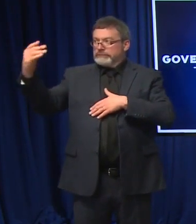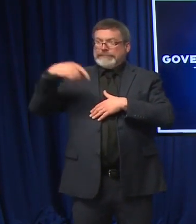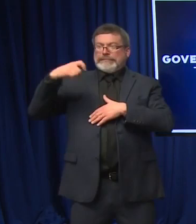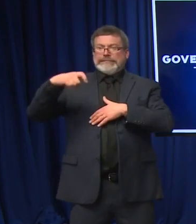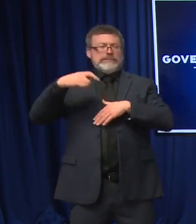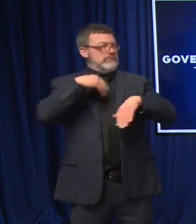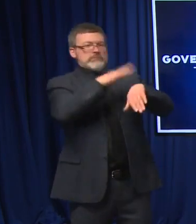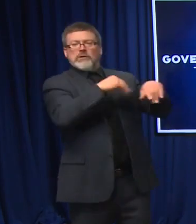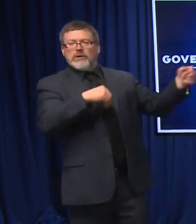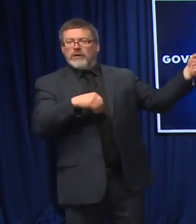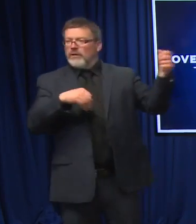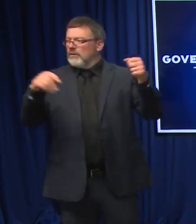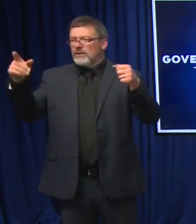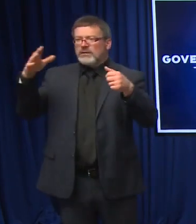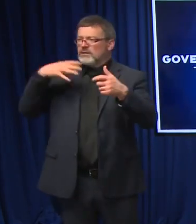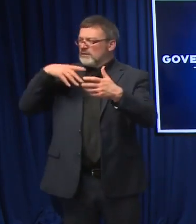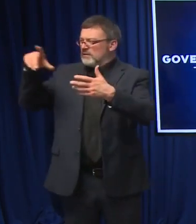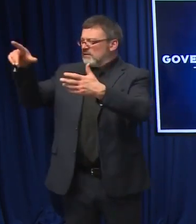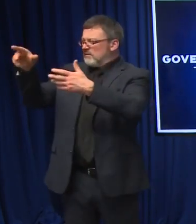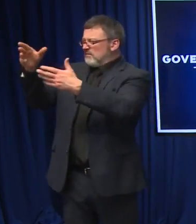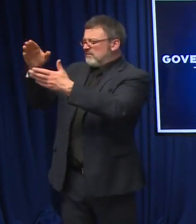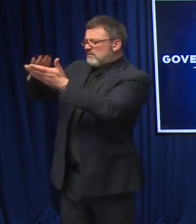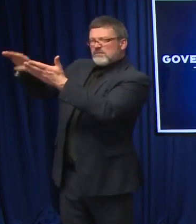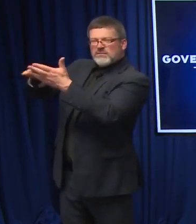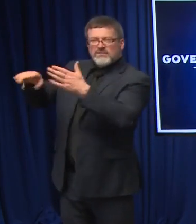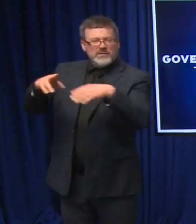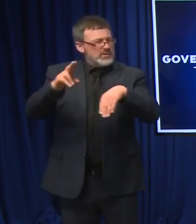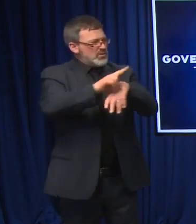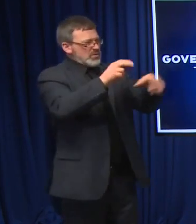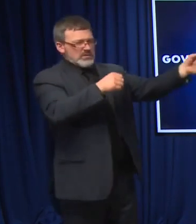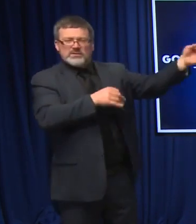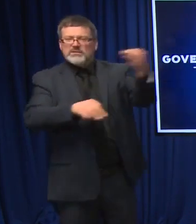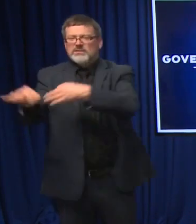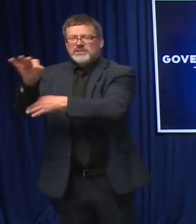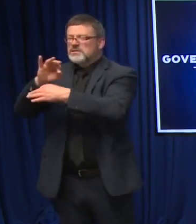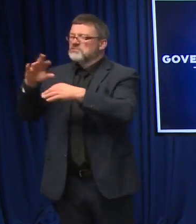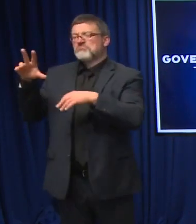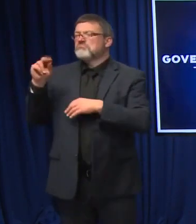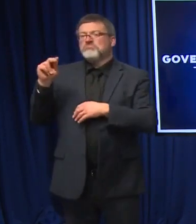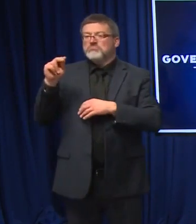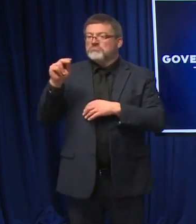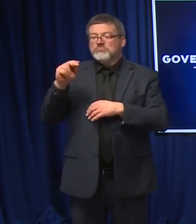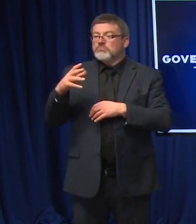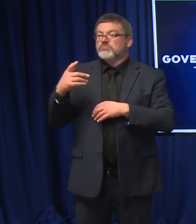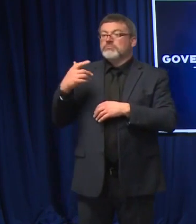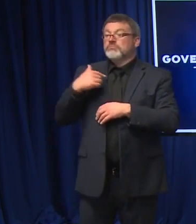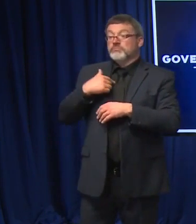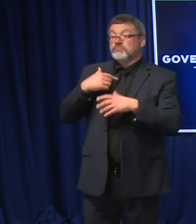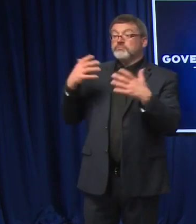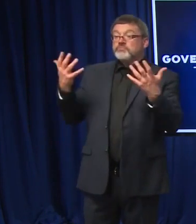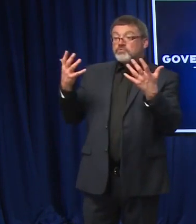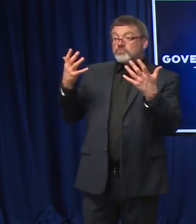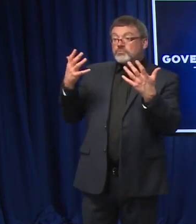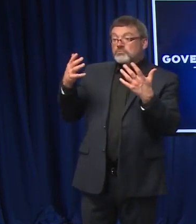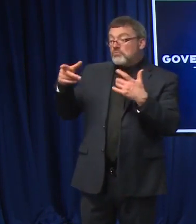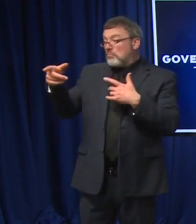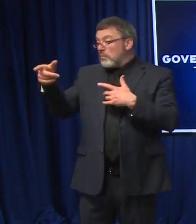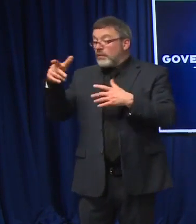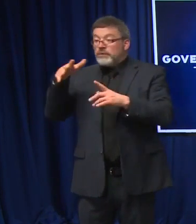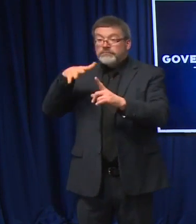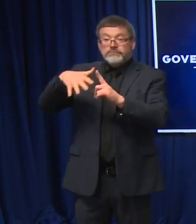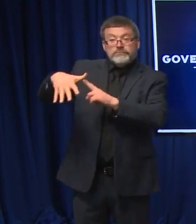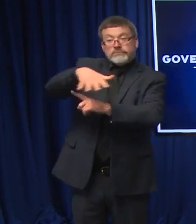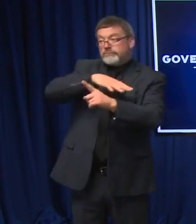pulling them out of the hospital. So what support services can we offer, such as environmental service, laundry, dietary, admin,